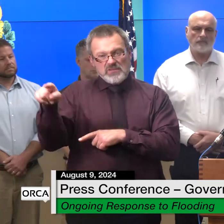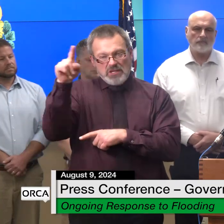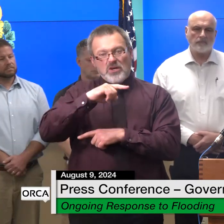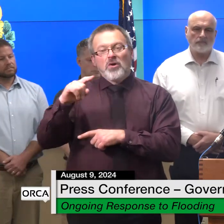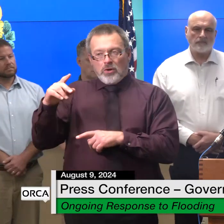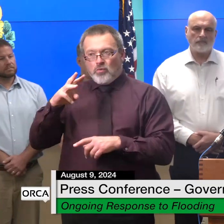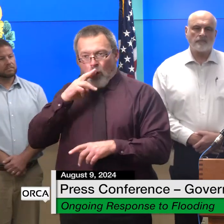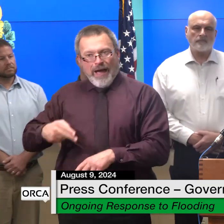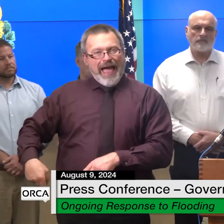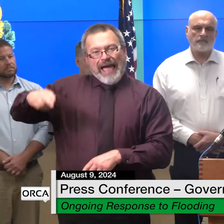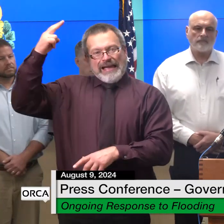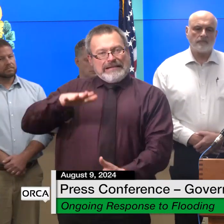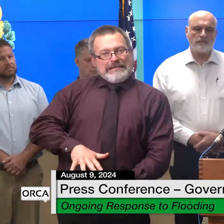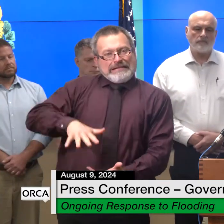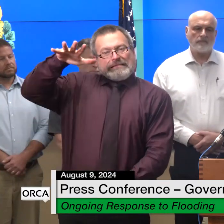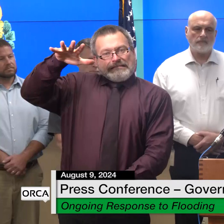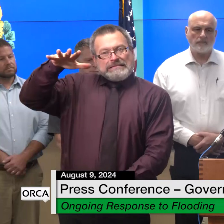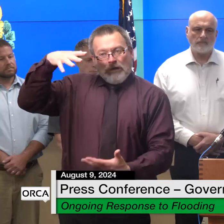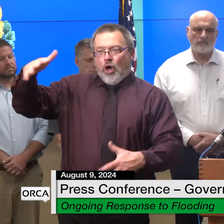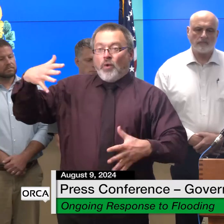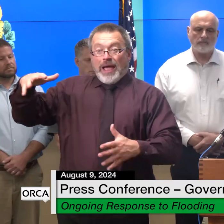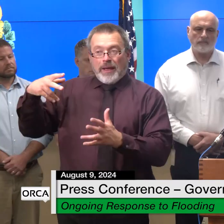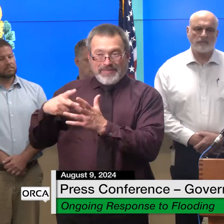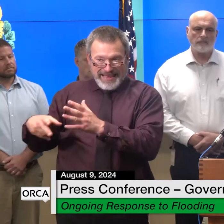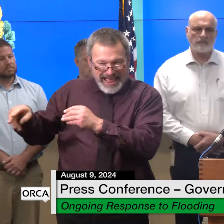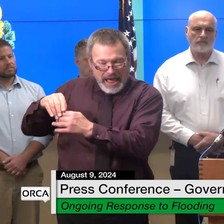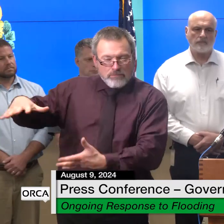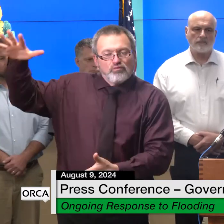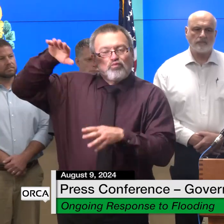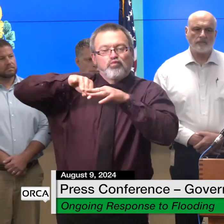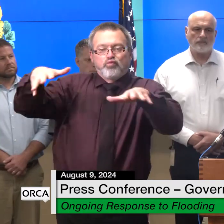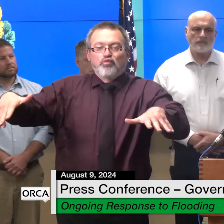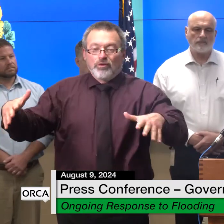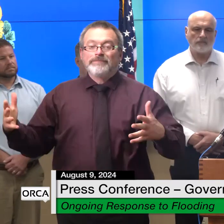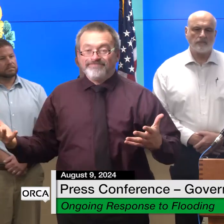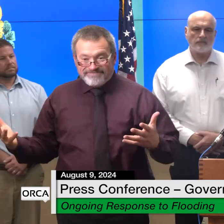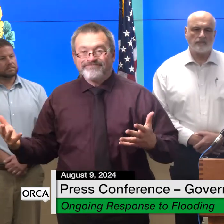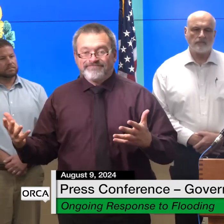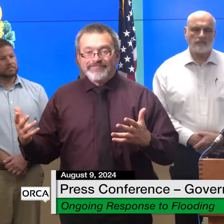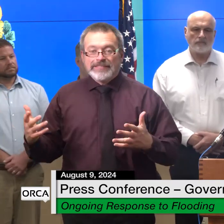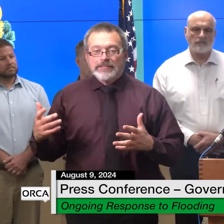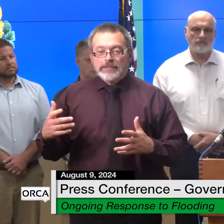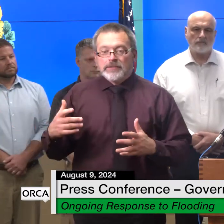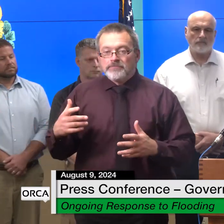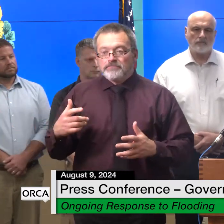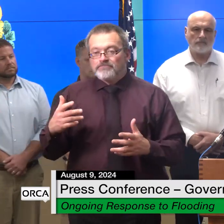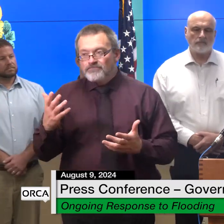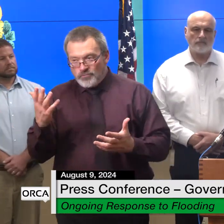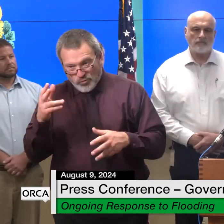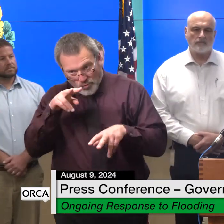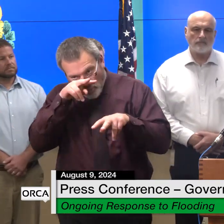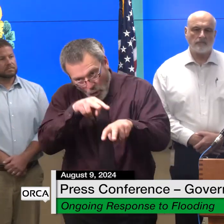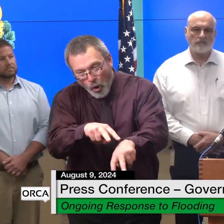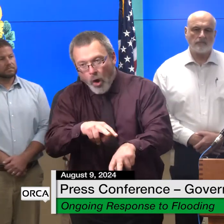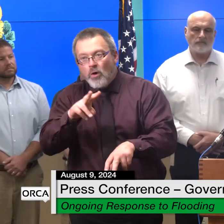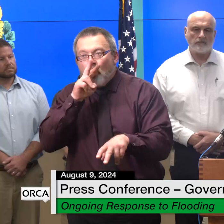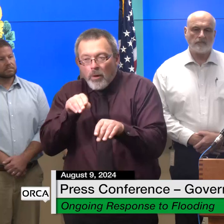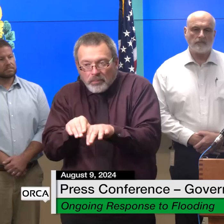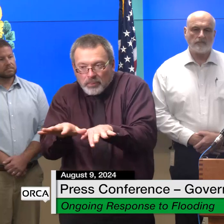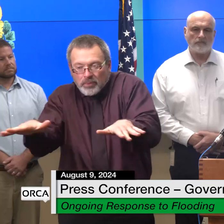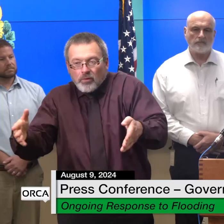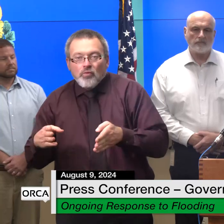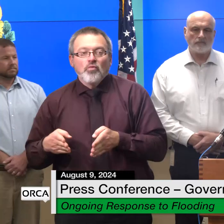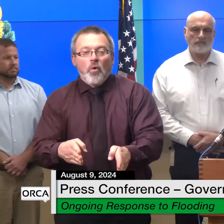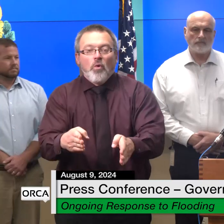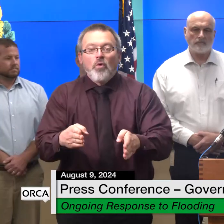there have been multiple reports of standing water in roadways this creates dangerous driving